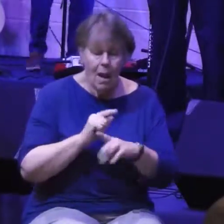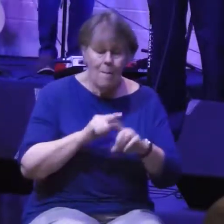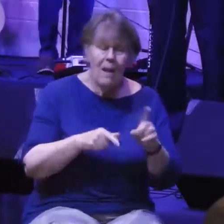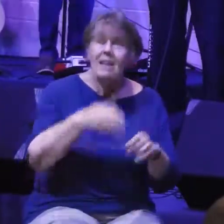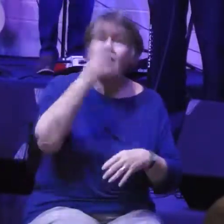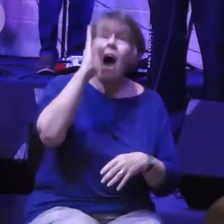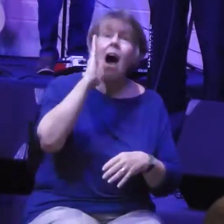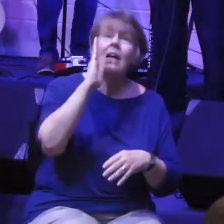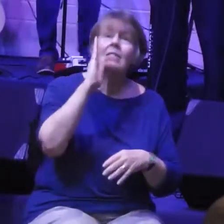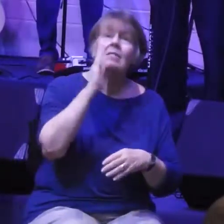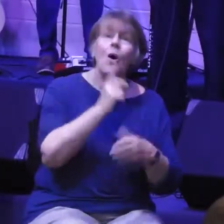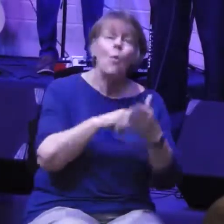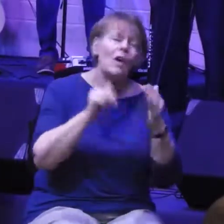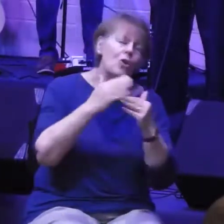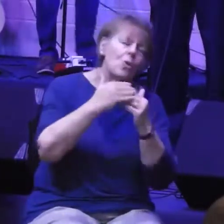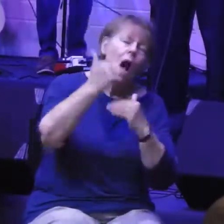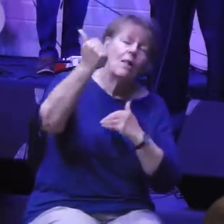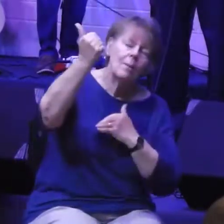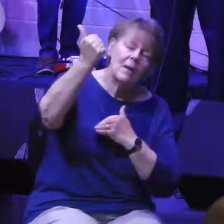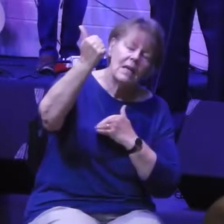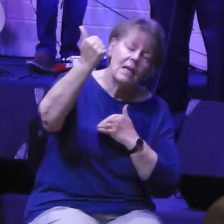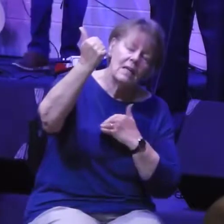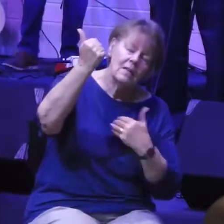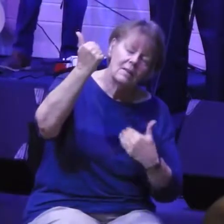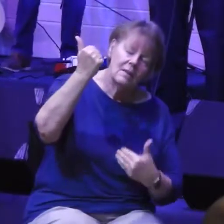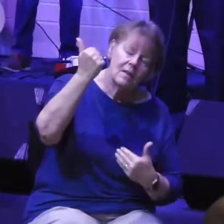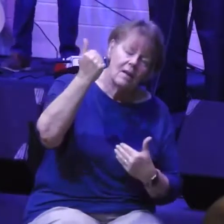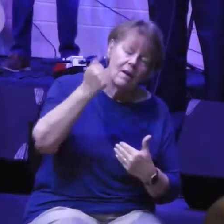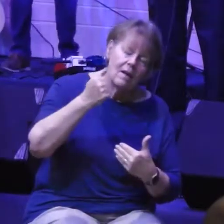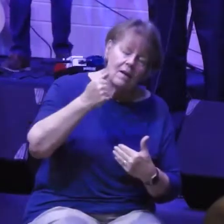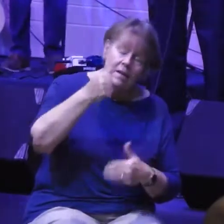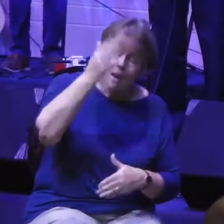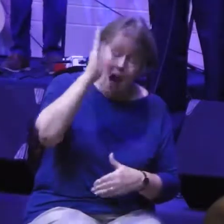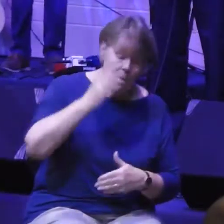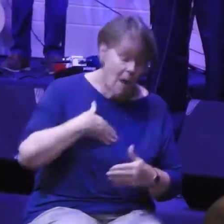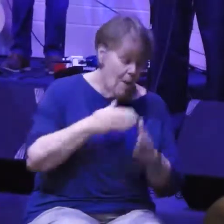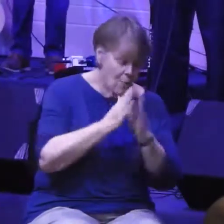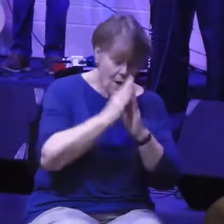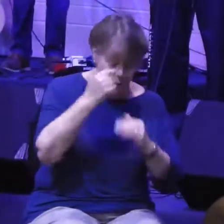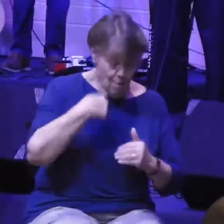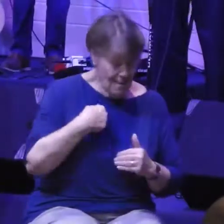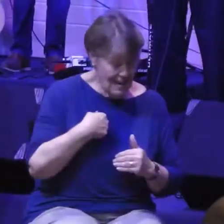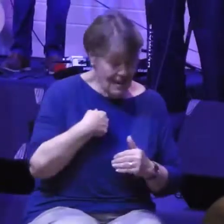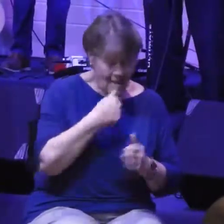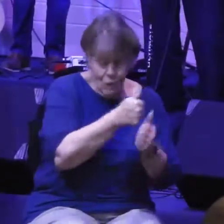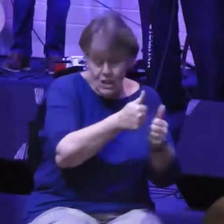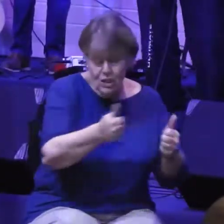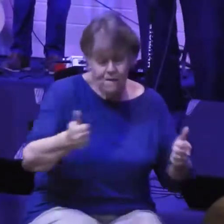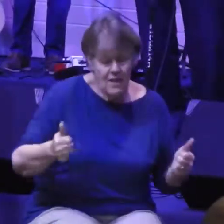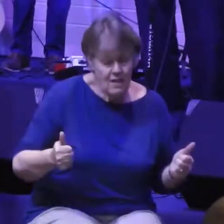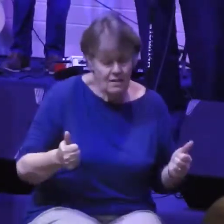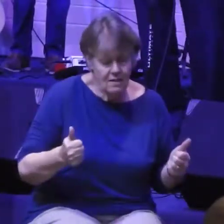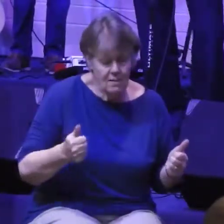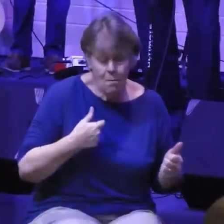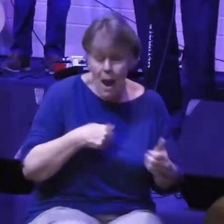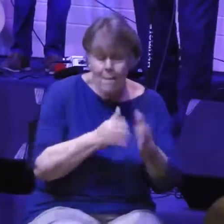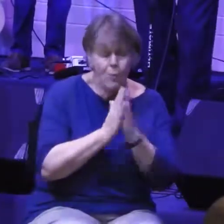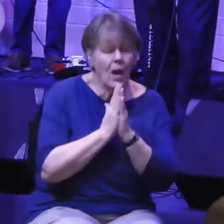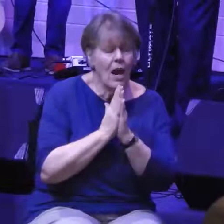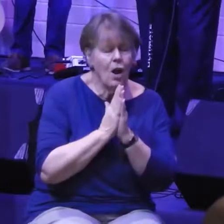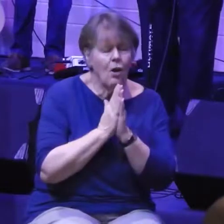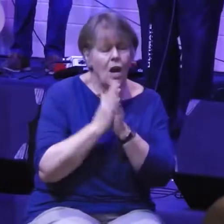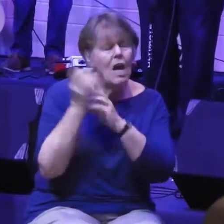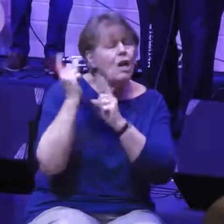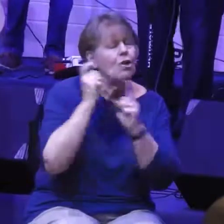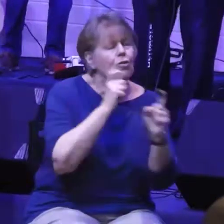actually are calling me to? So God, my prayer for me and my prayer for every one of us is this. Grant us,